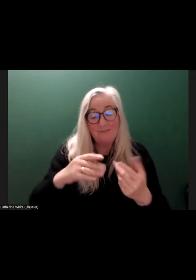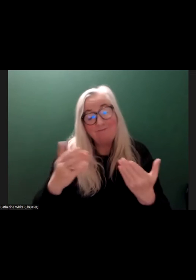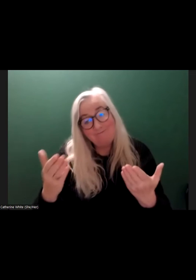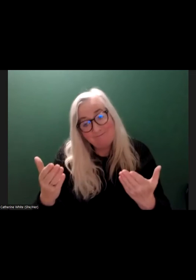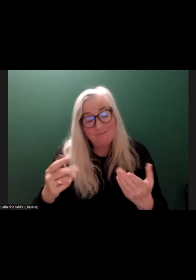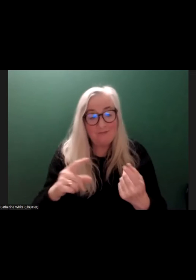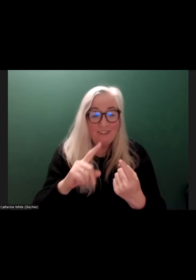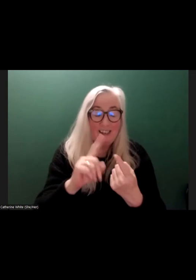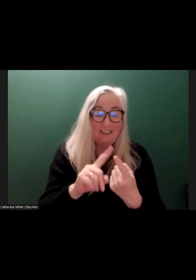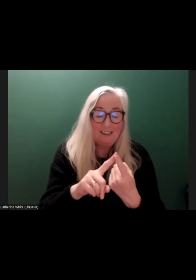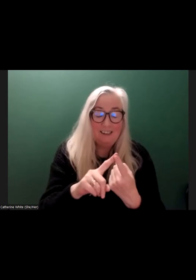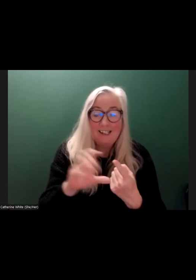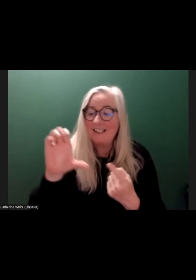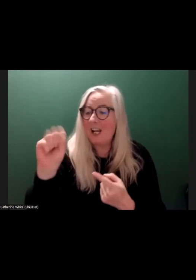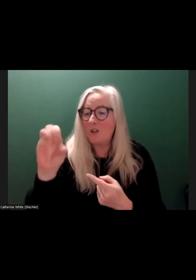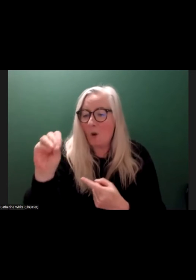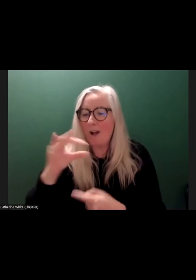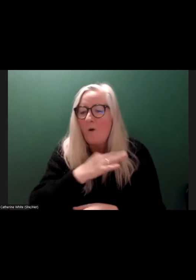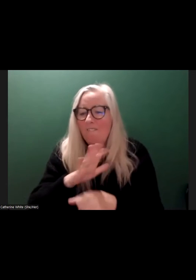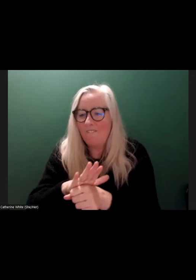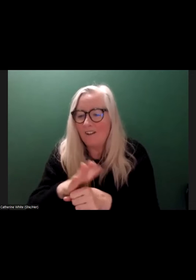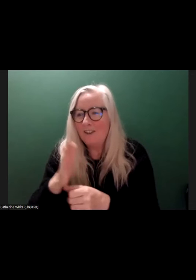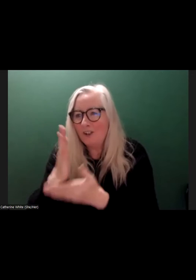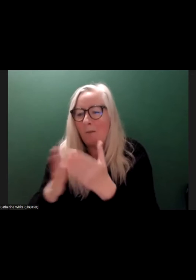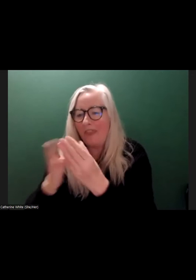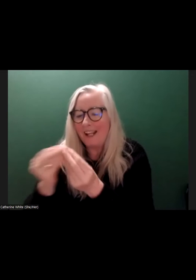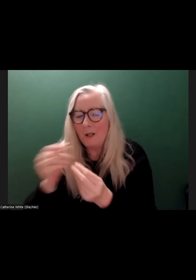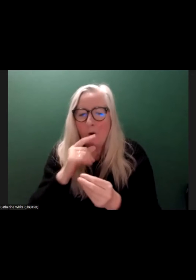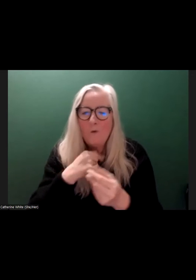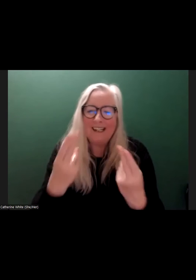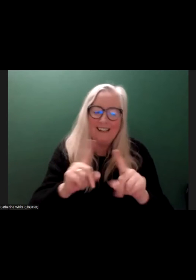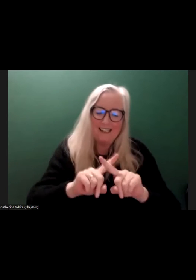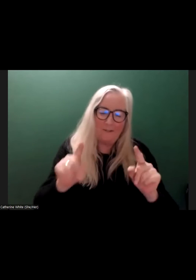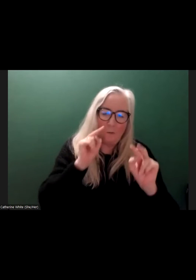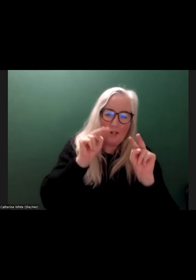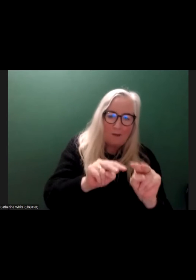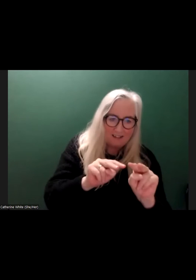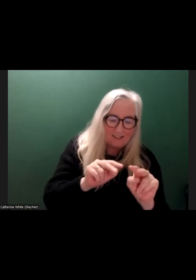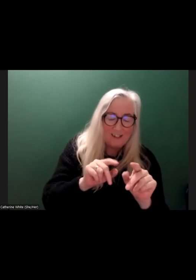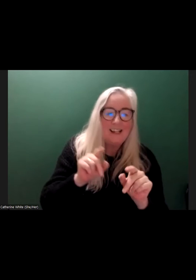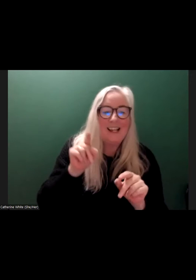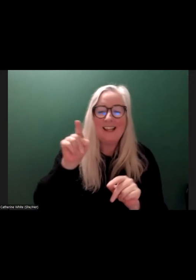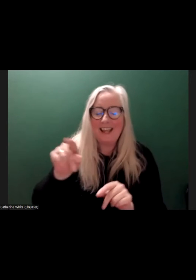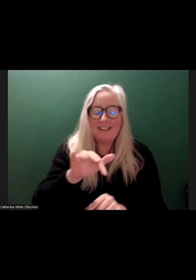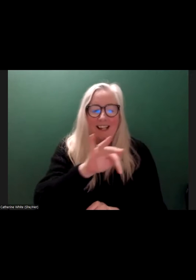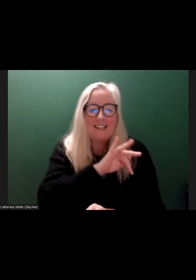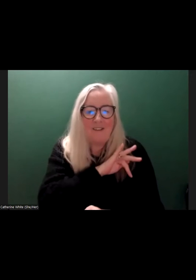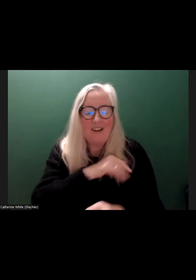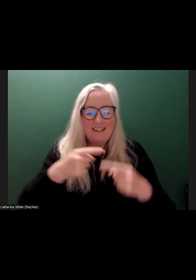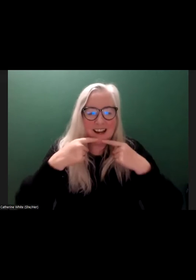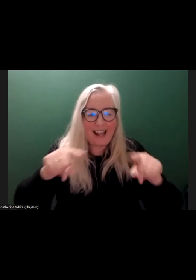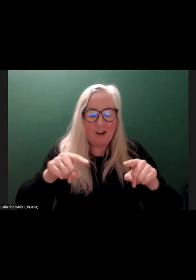the CSO is good for many things, but maybe for this you need a little bit more nuanced perspective. That's a self-declared functional limitation on it.